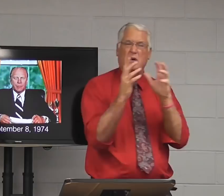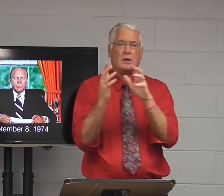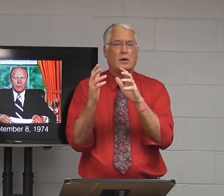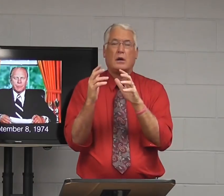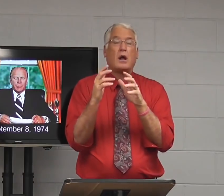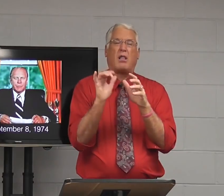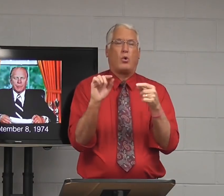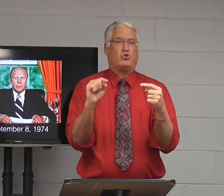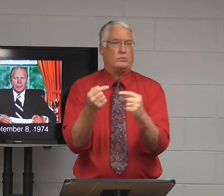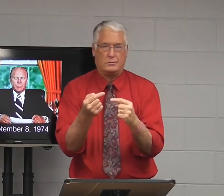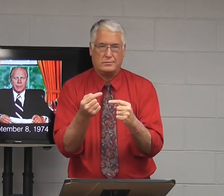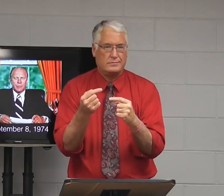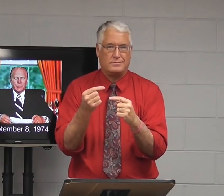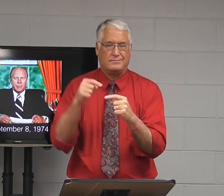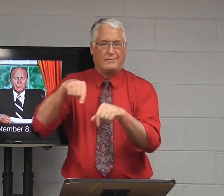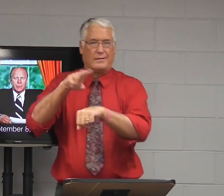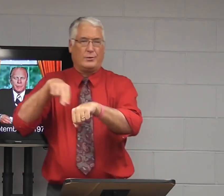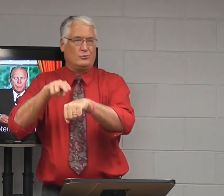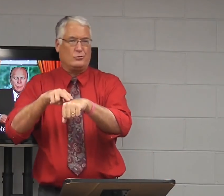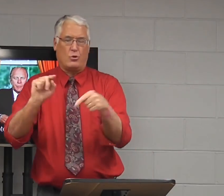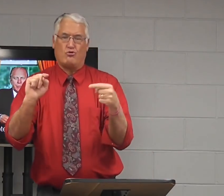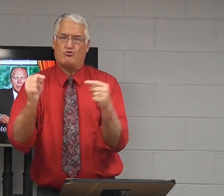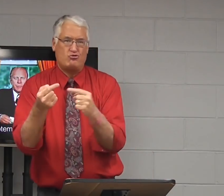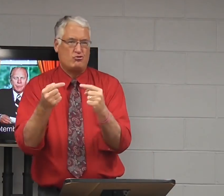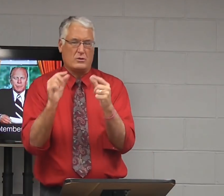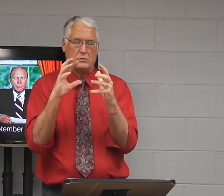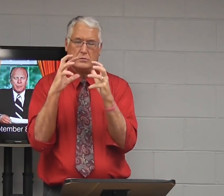entangling mess and debate that would have hurt this nation.